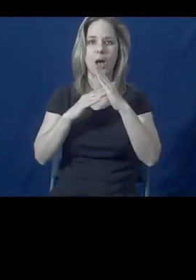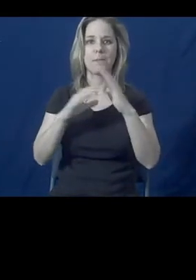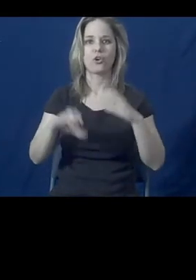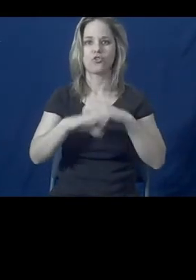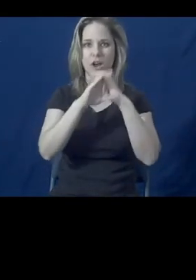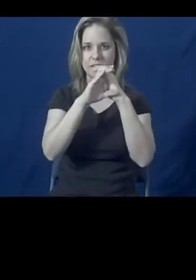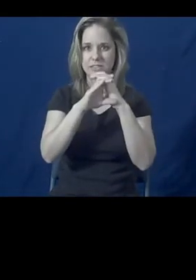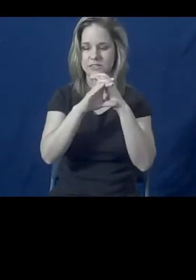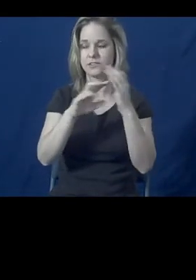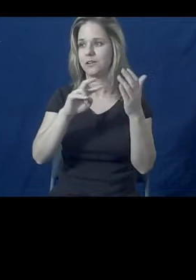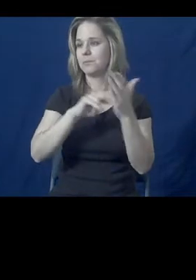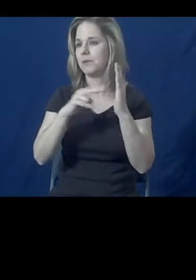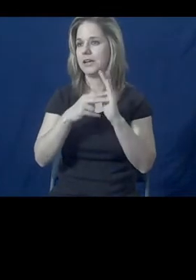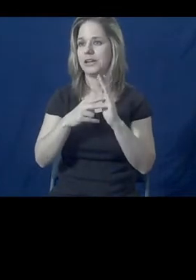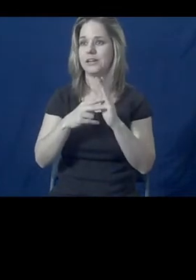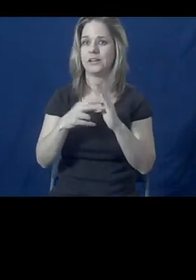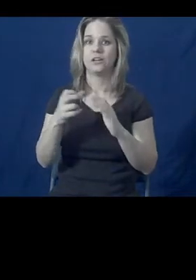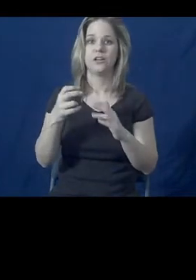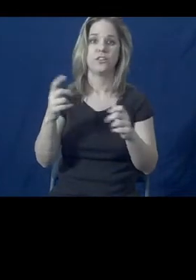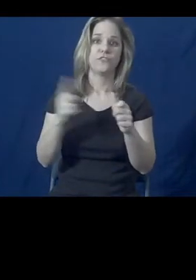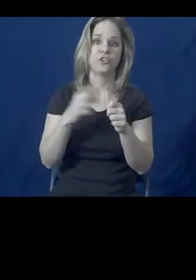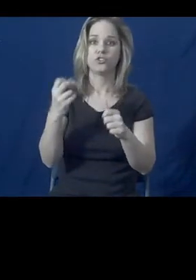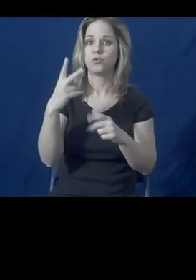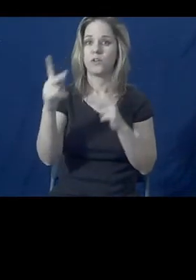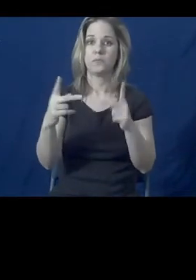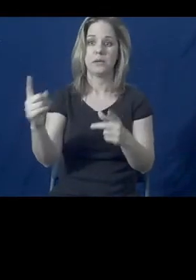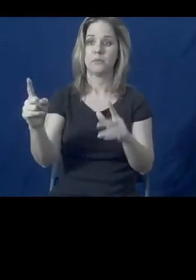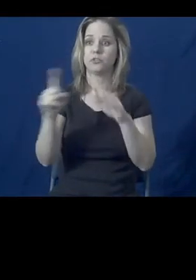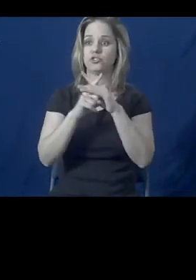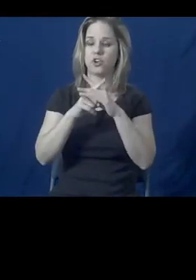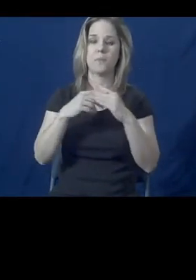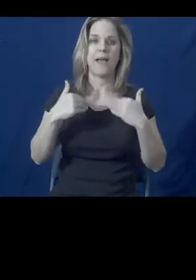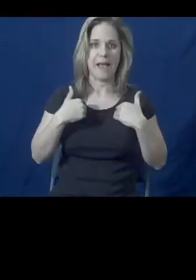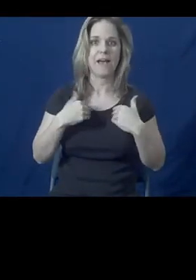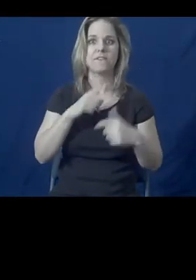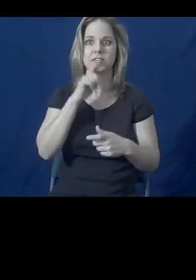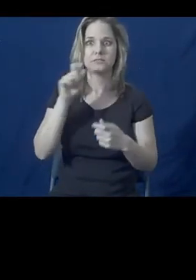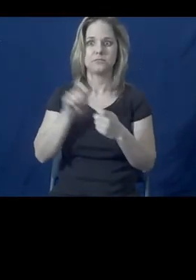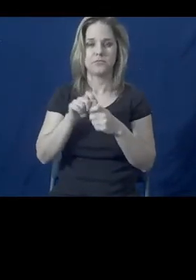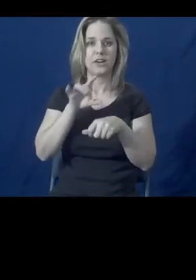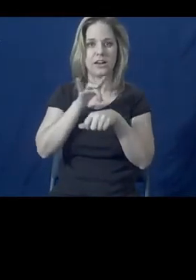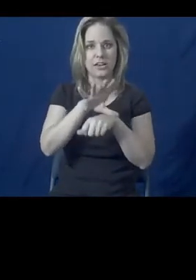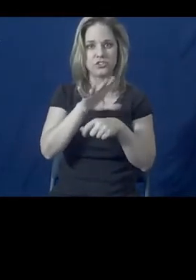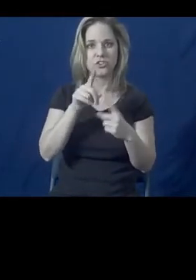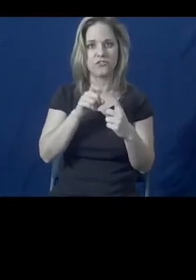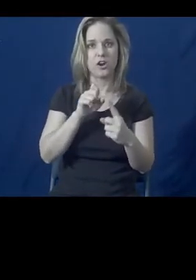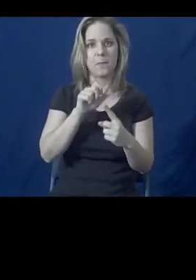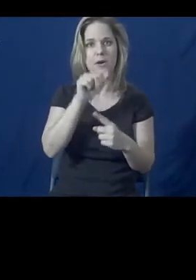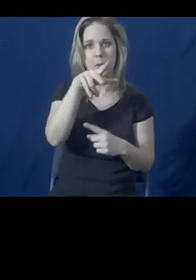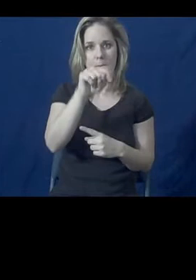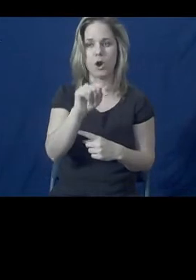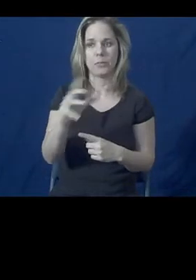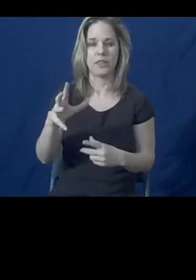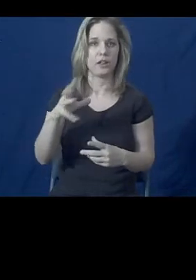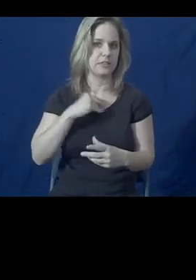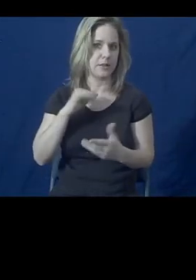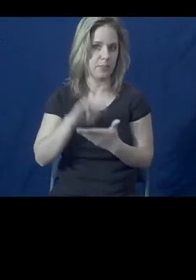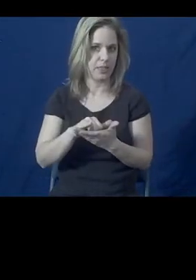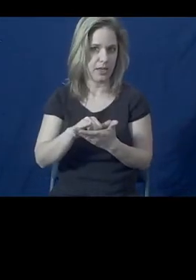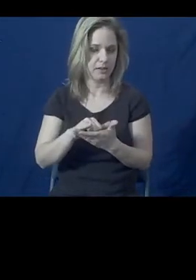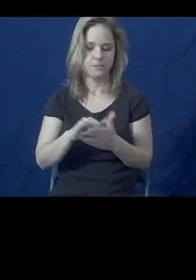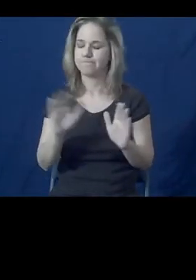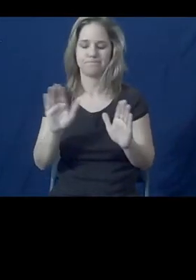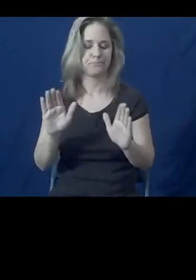take the first 12 people in the door who have an actual eviction that they're dealing with. One thing that medical-legal partnership tries to do